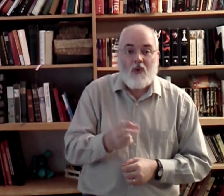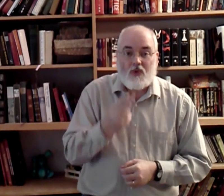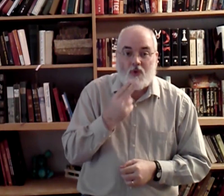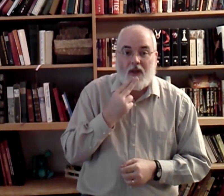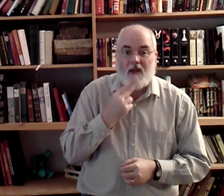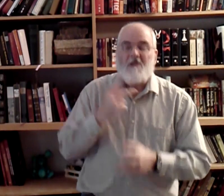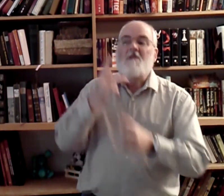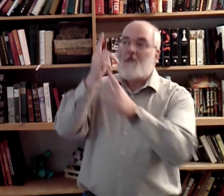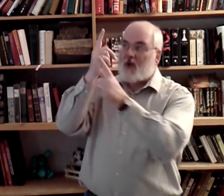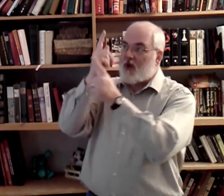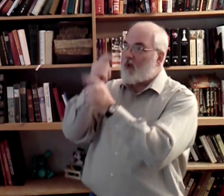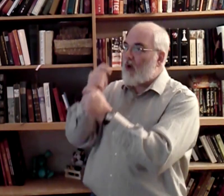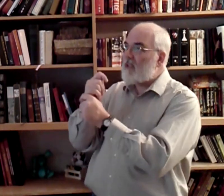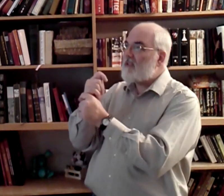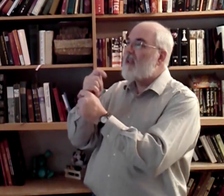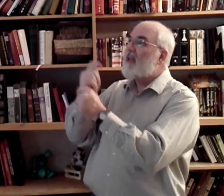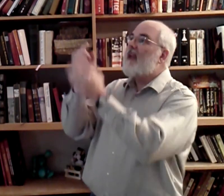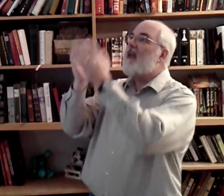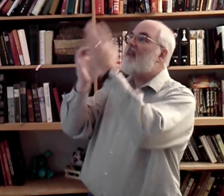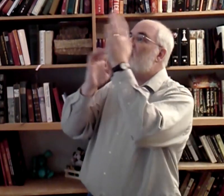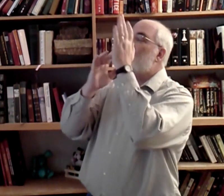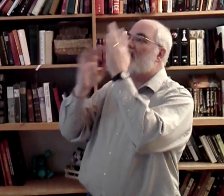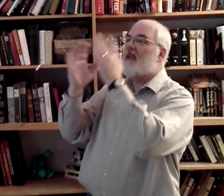sweet to trust in Jesus.